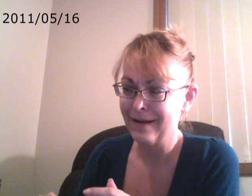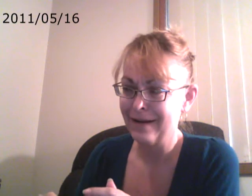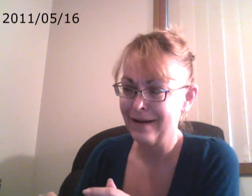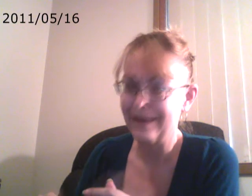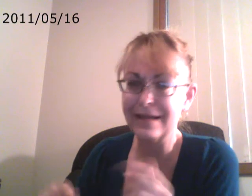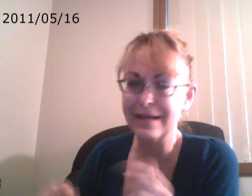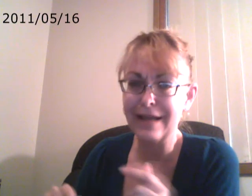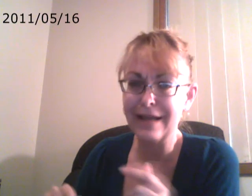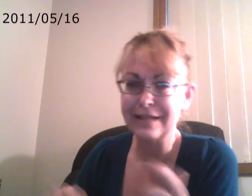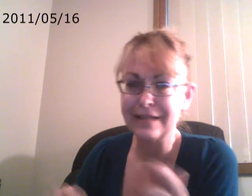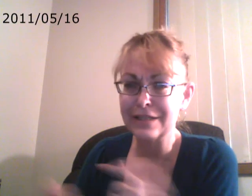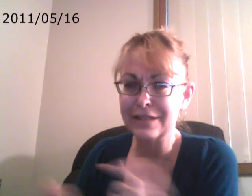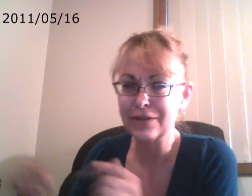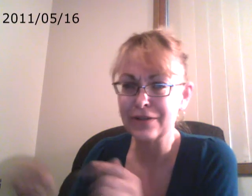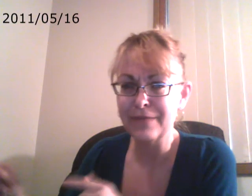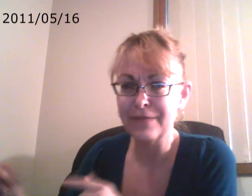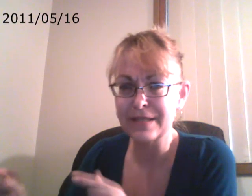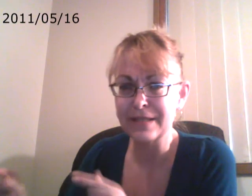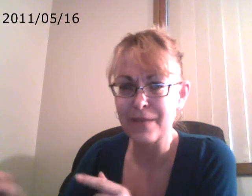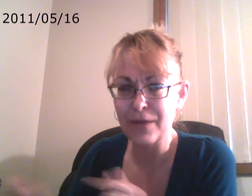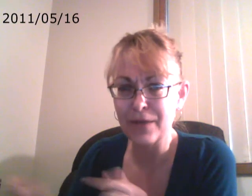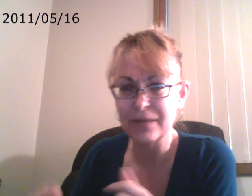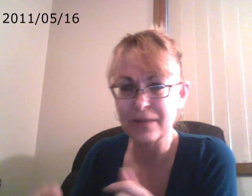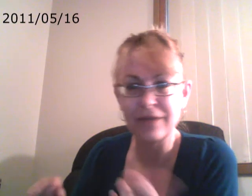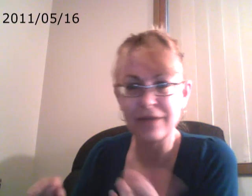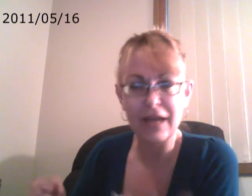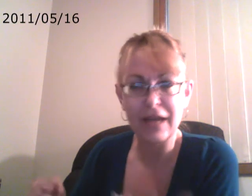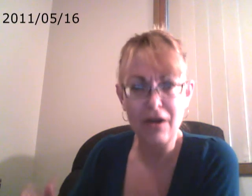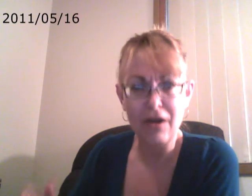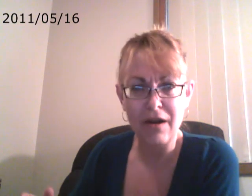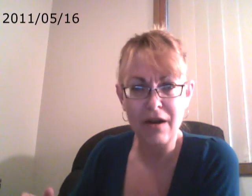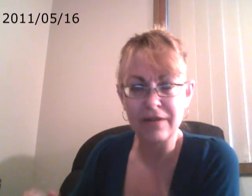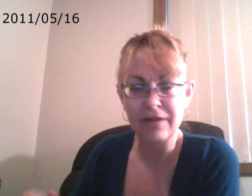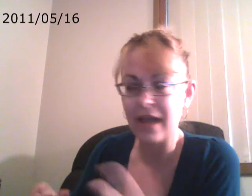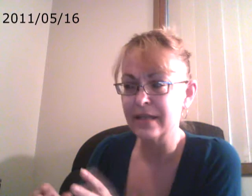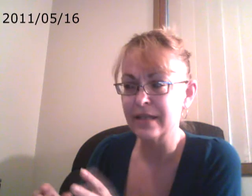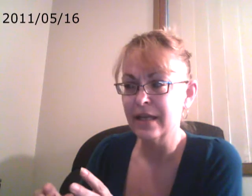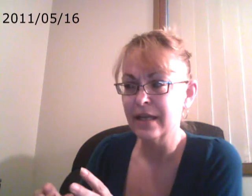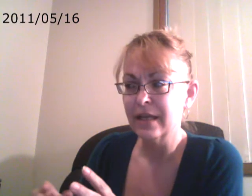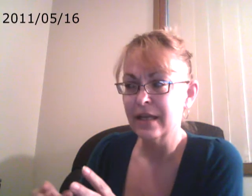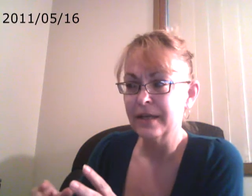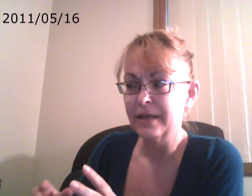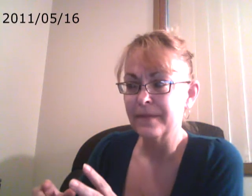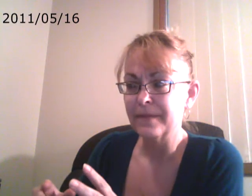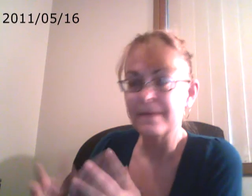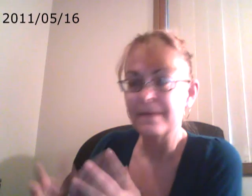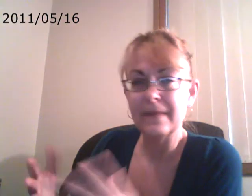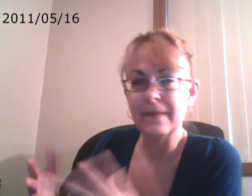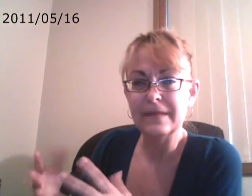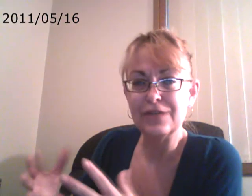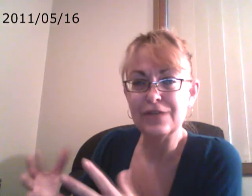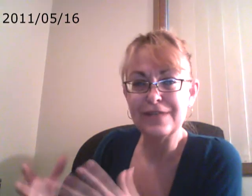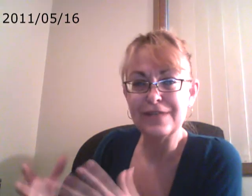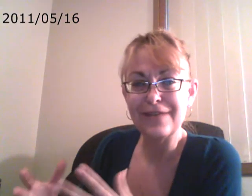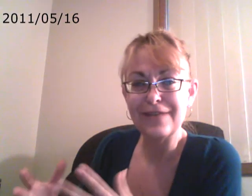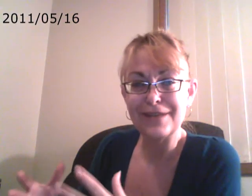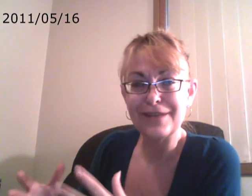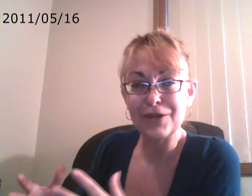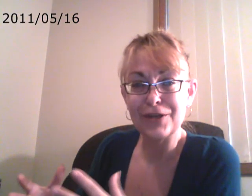And then I said, did you love me the same way you would love that car? That, did you see everything good in